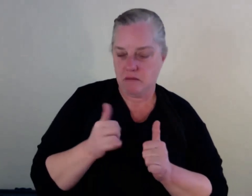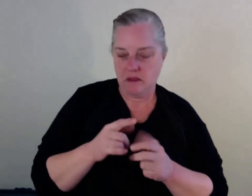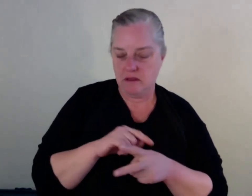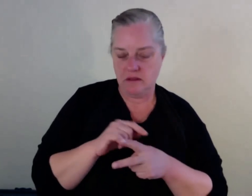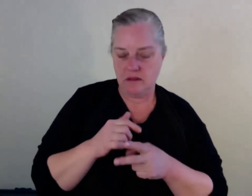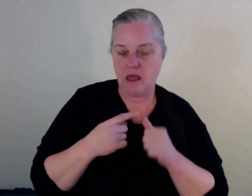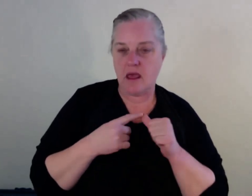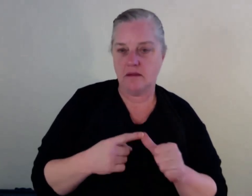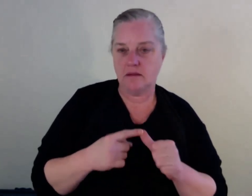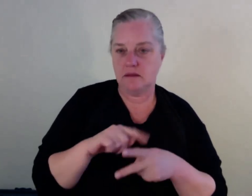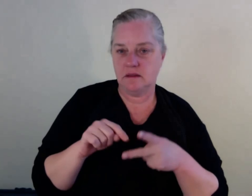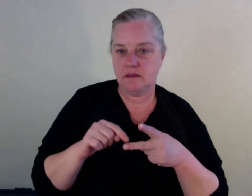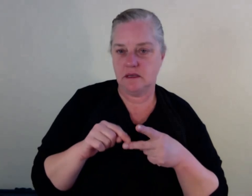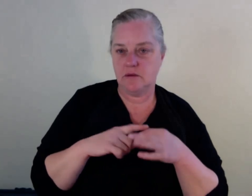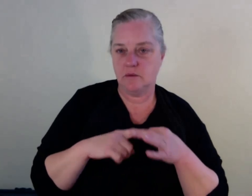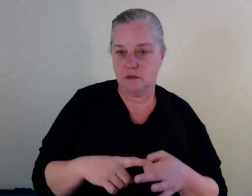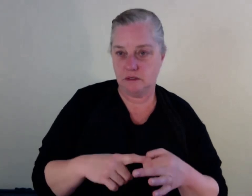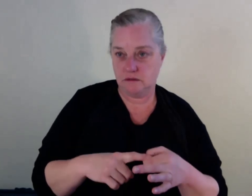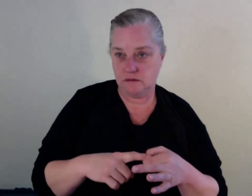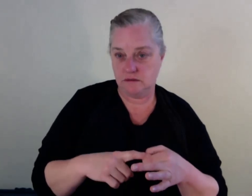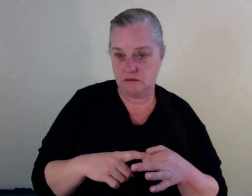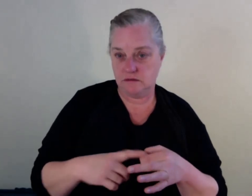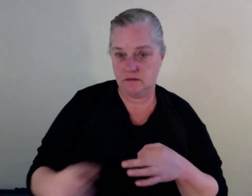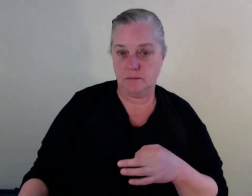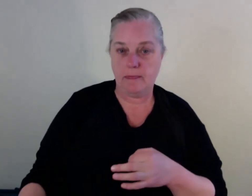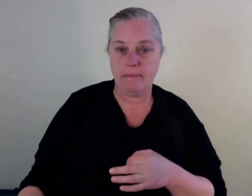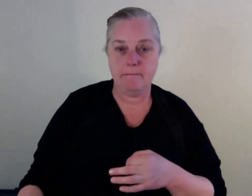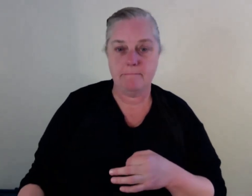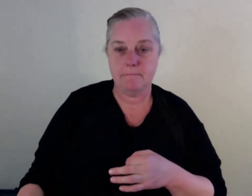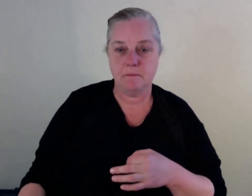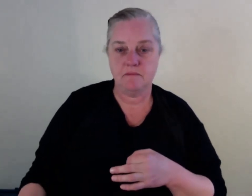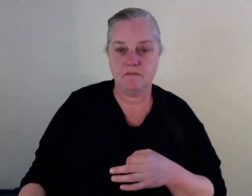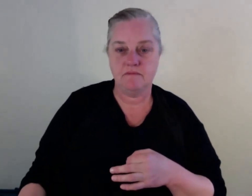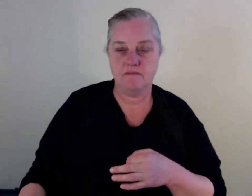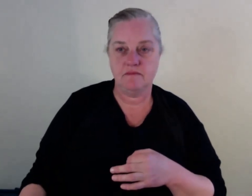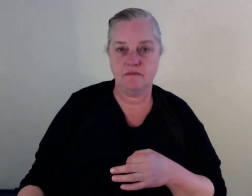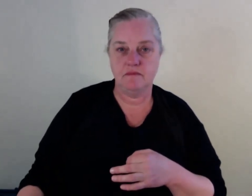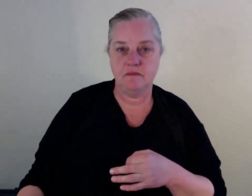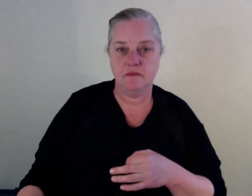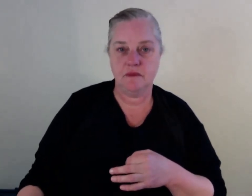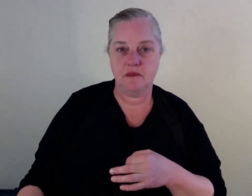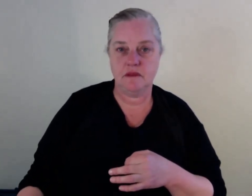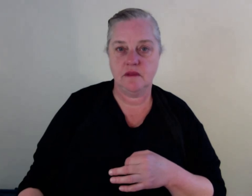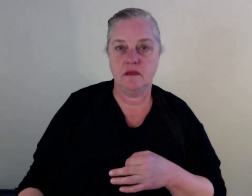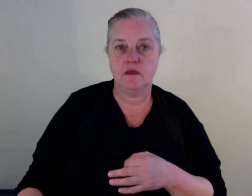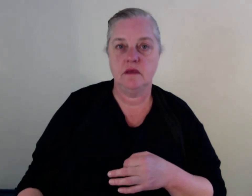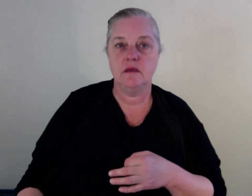Yeah. I mean, if you'd like to, if you'd like to respond to that question by Tata, you're welcome. So that question